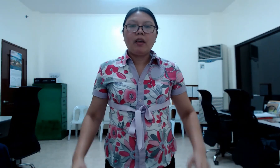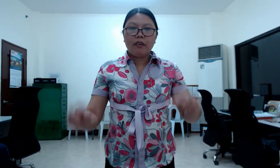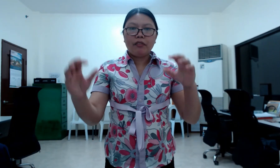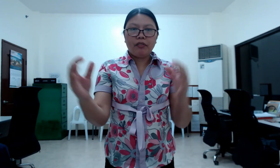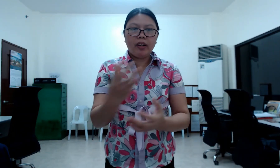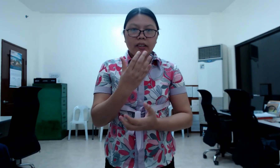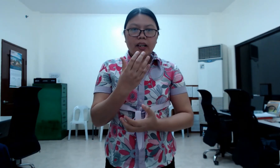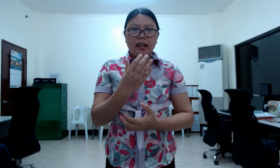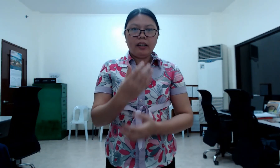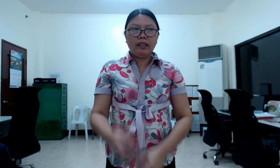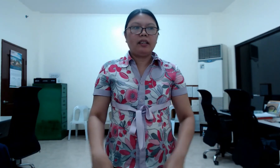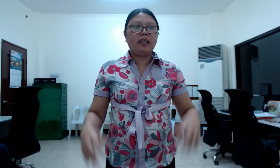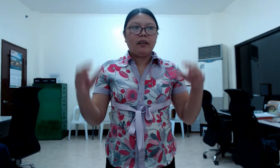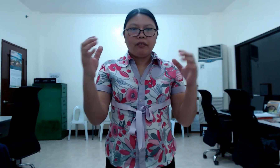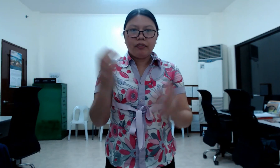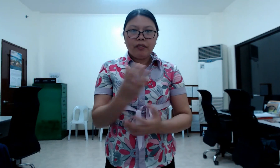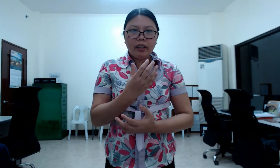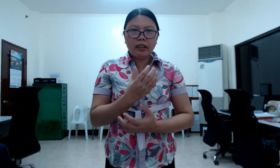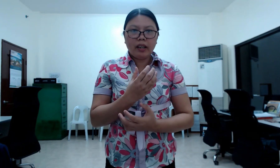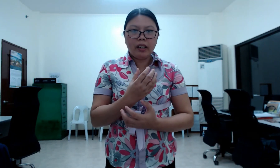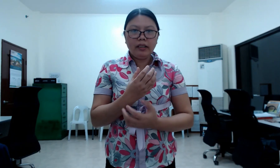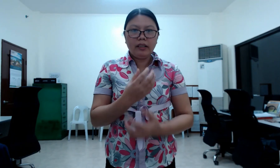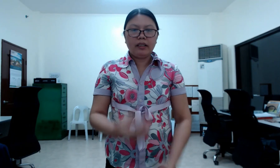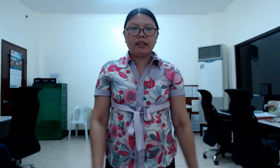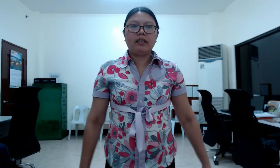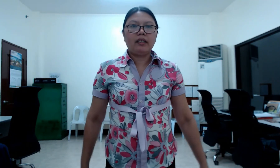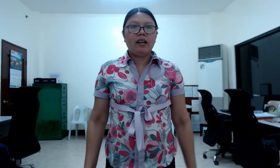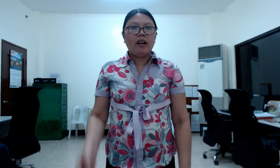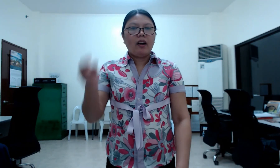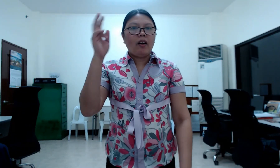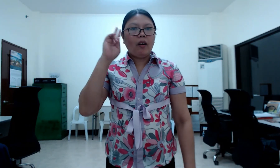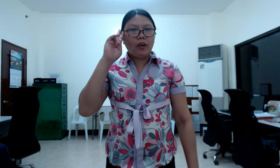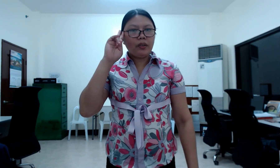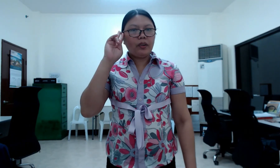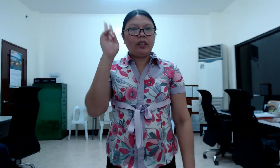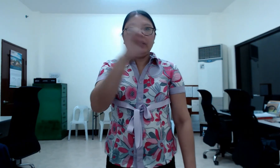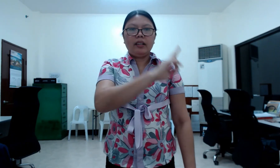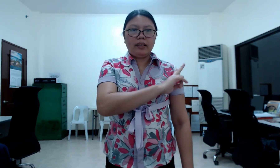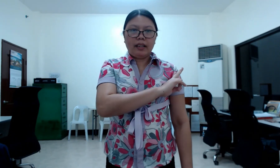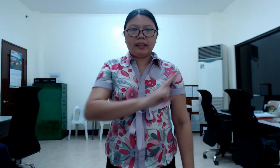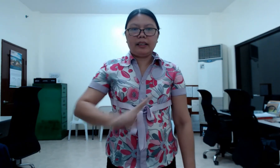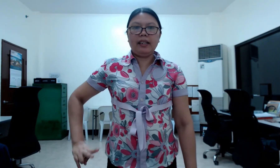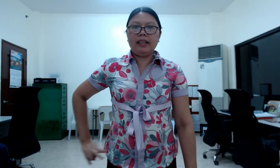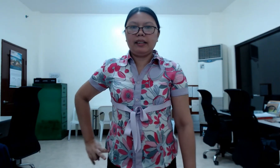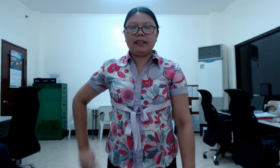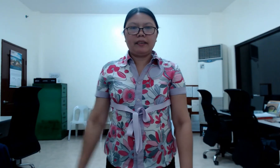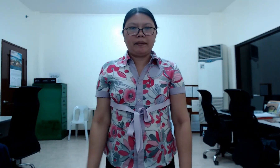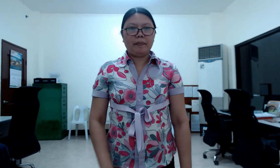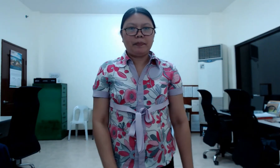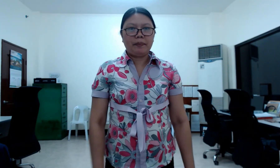Fear God. Fear God. God. Honor the king. How special booster. God. The. The. The. The. The. Thank you.